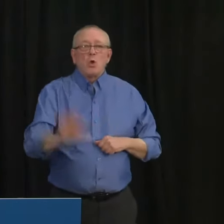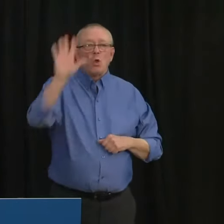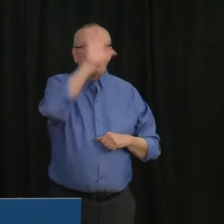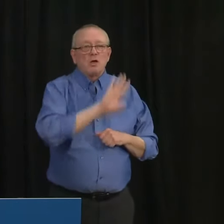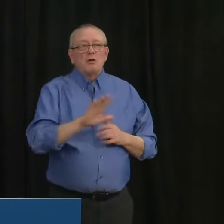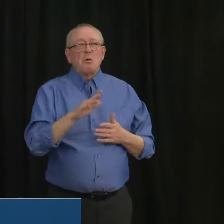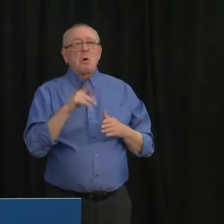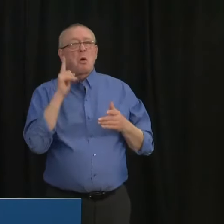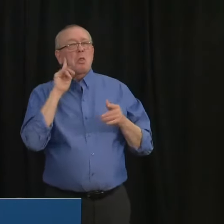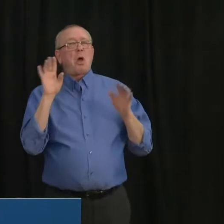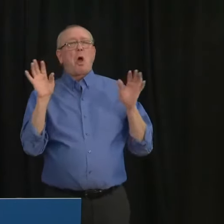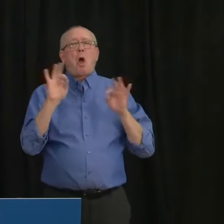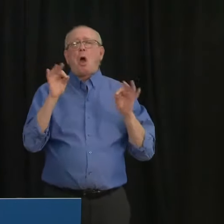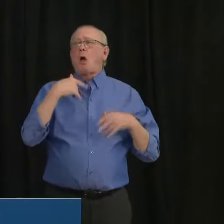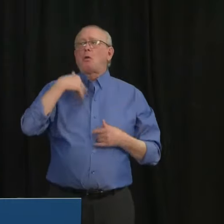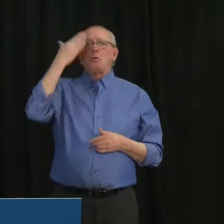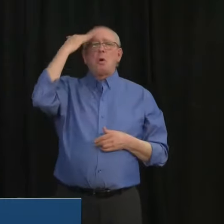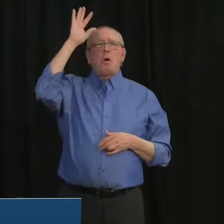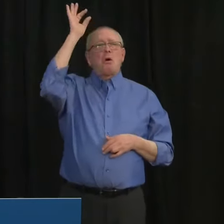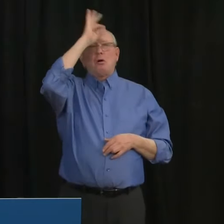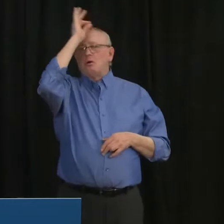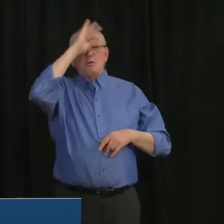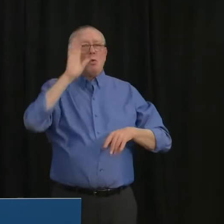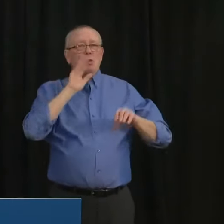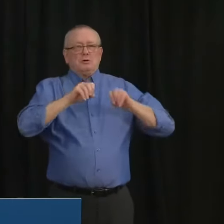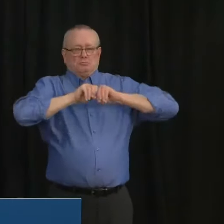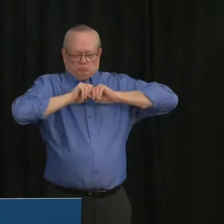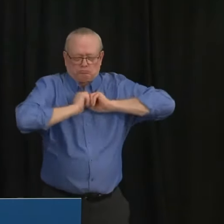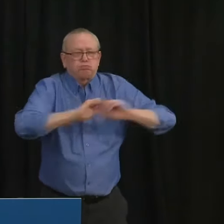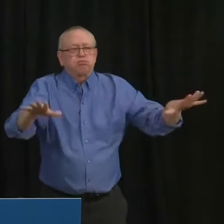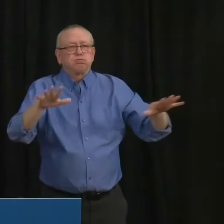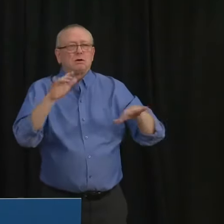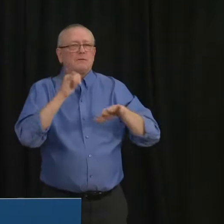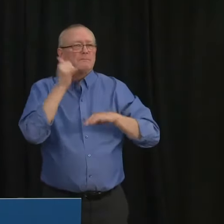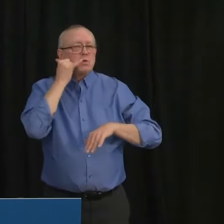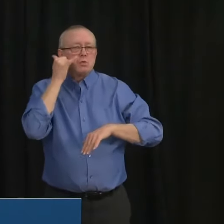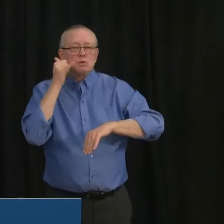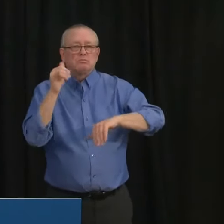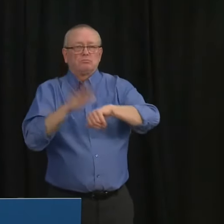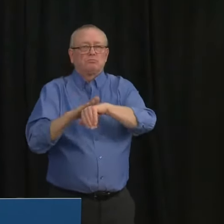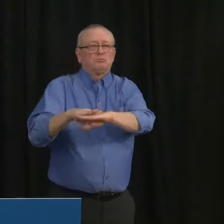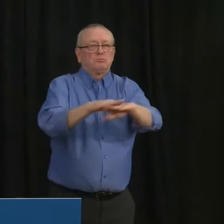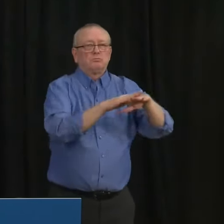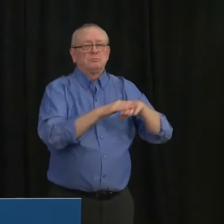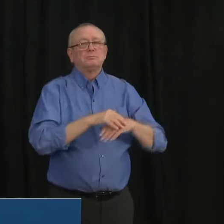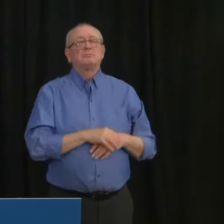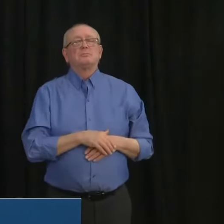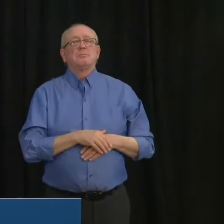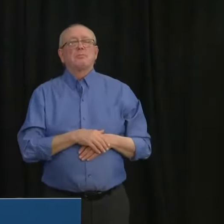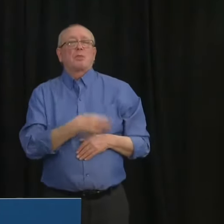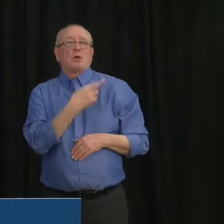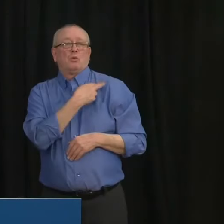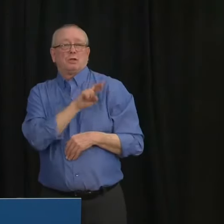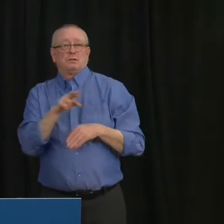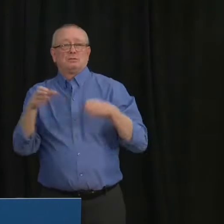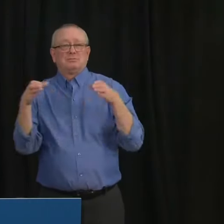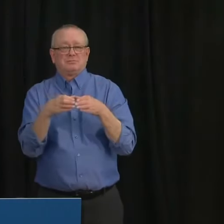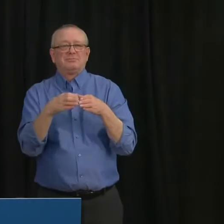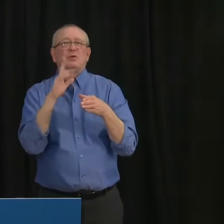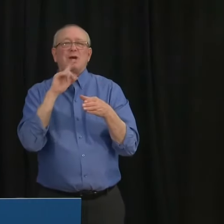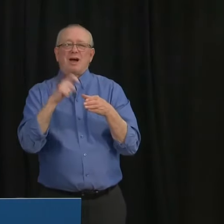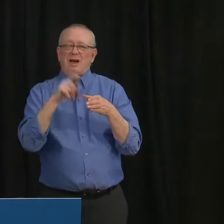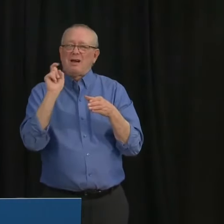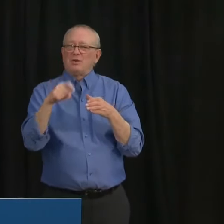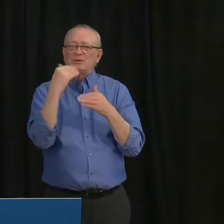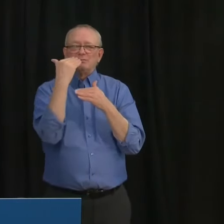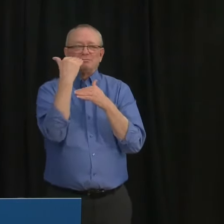applying new limits to gatherings and places of worship. Our diverse faith communities have worked incredibly hard to limit the spread and we know